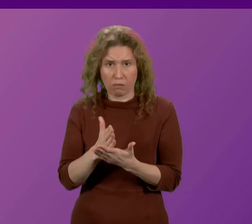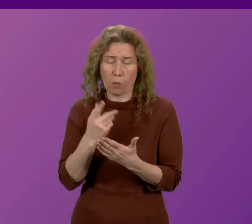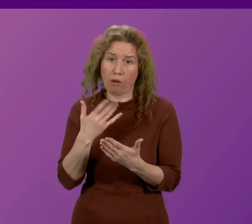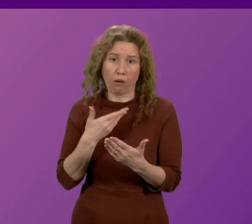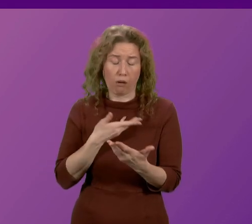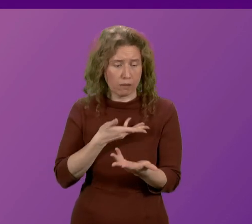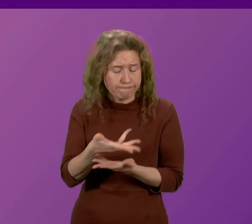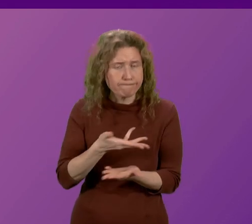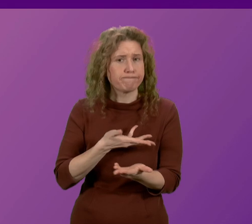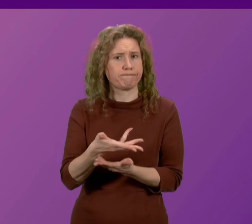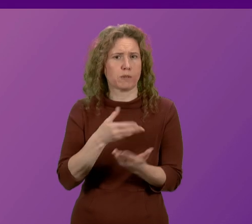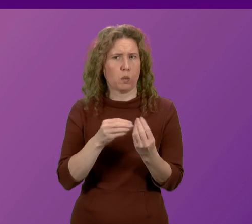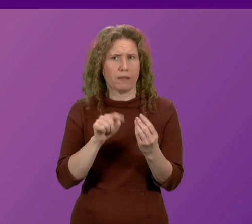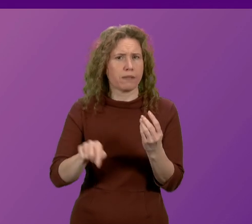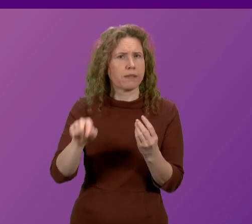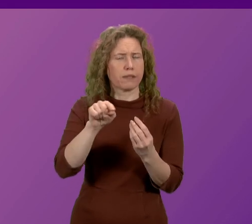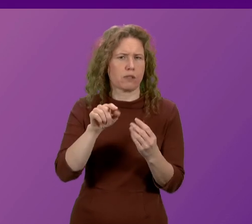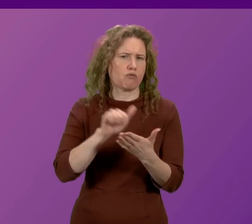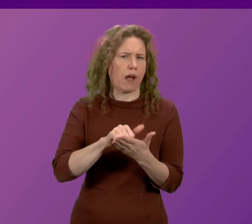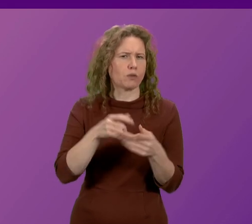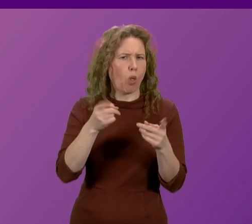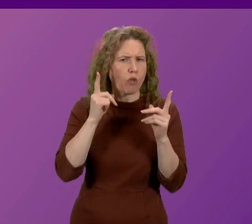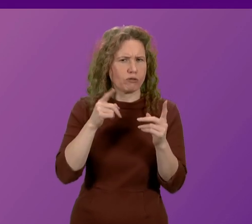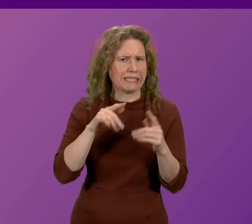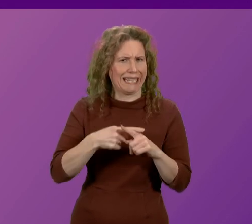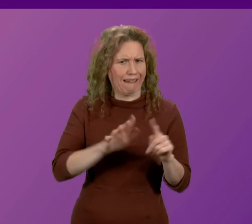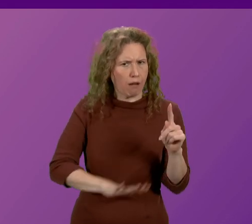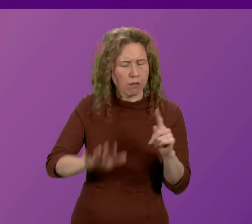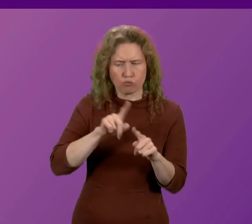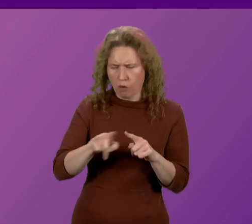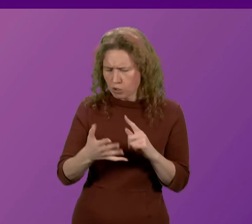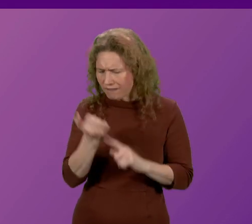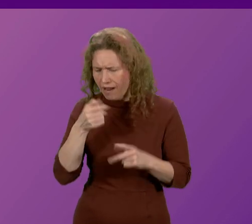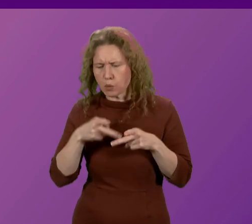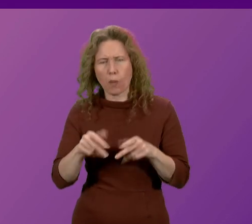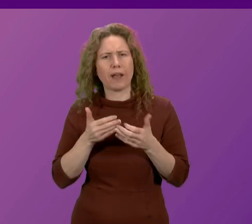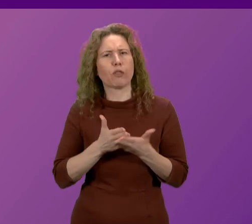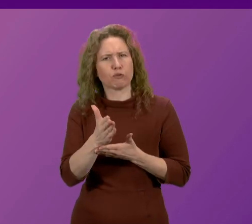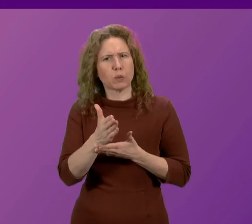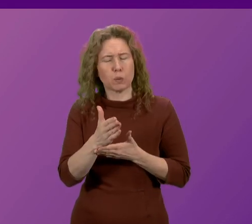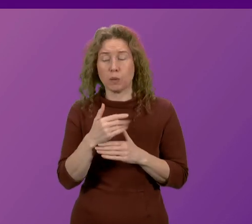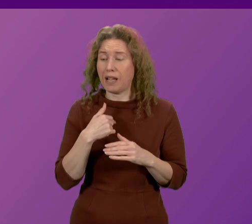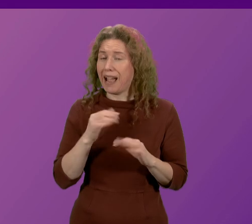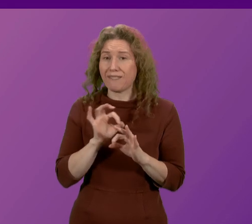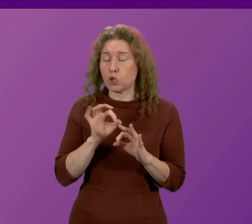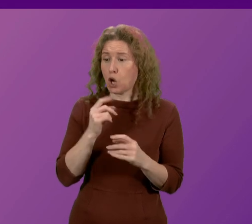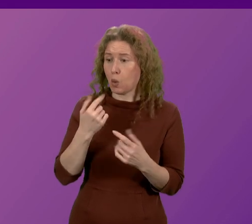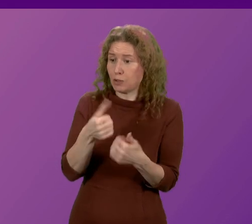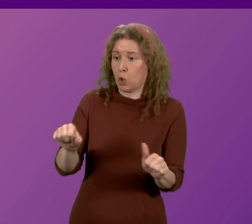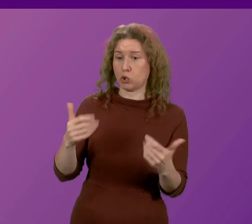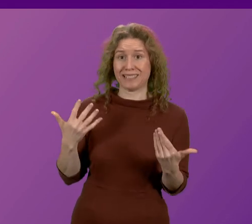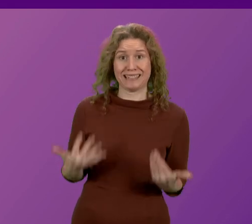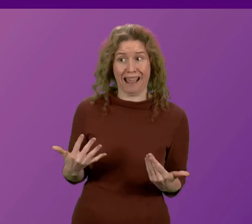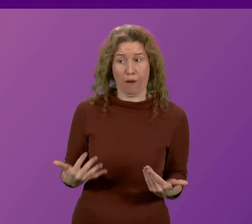with the relevant authorities to try to find a way through this to try to resolve the issue. I don't have a solution